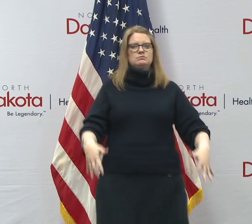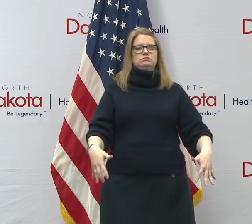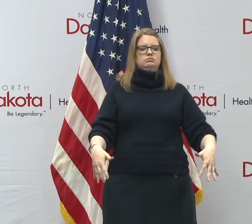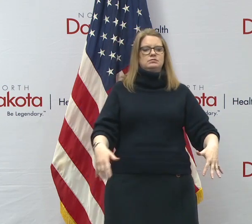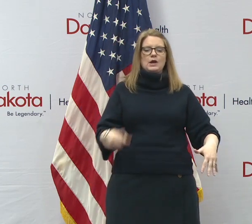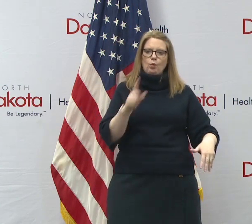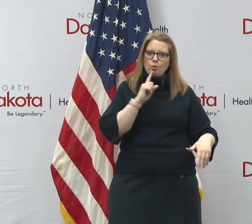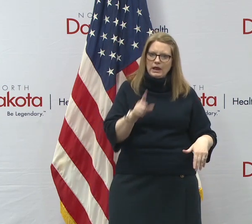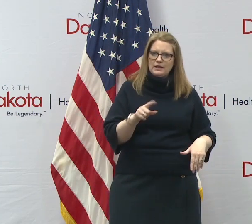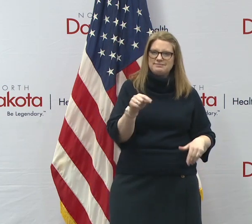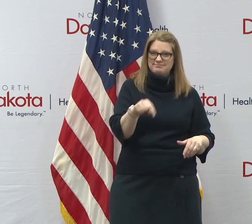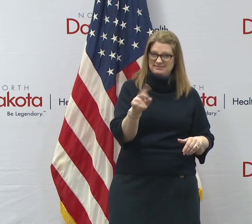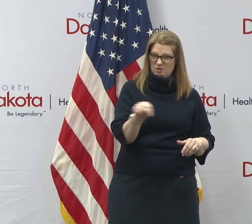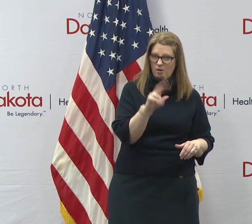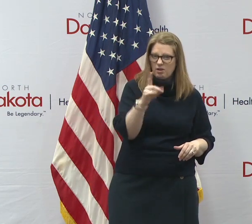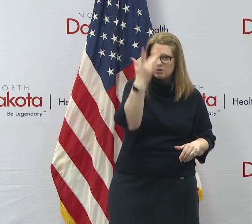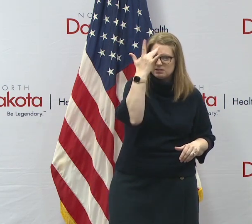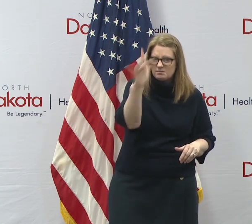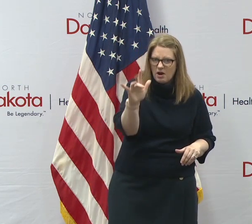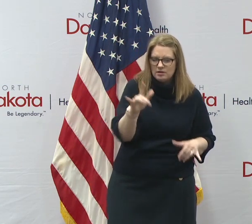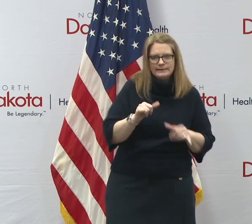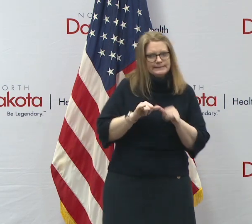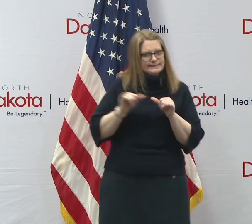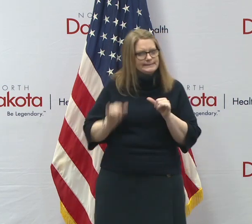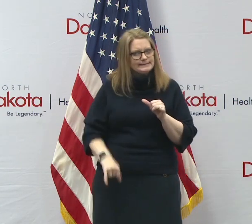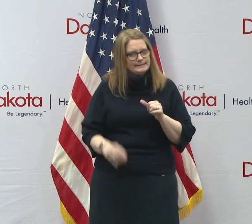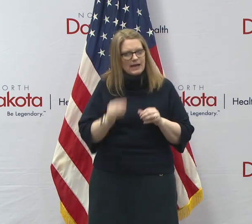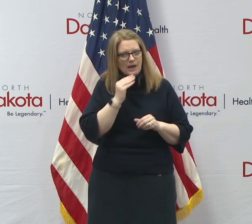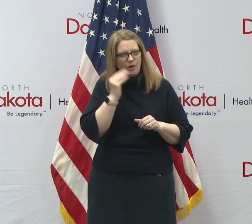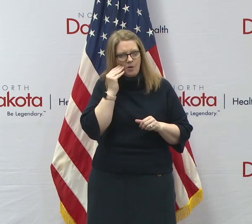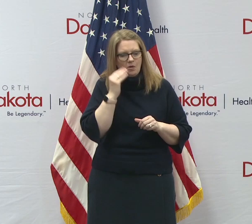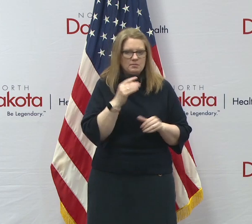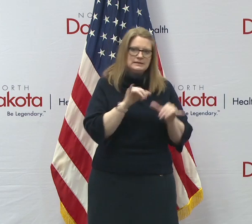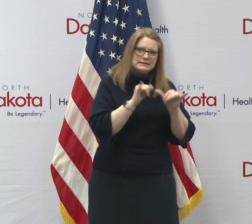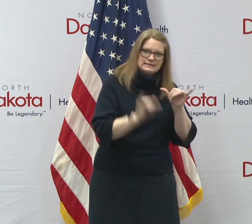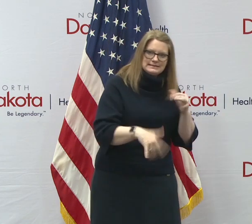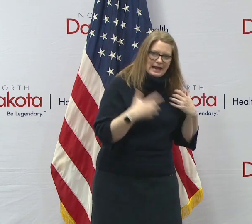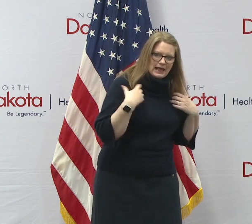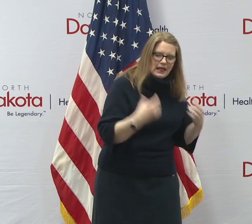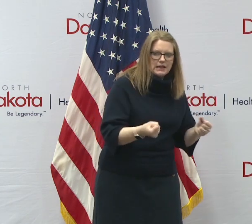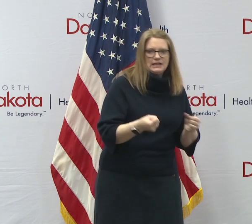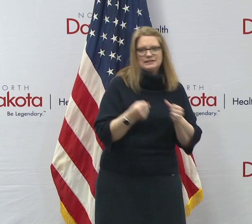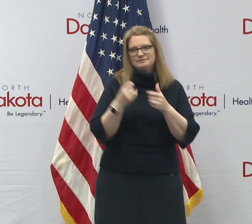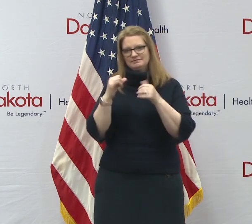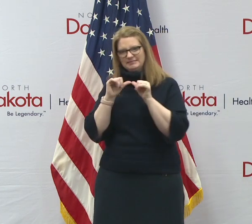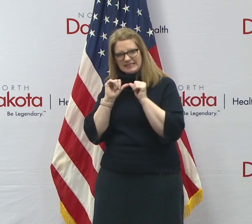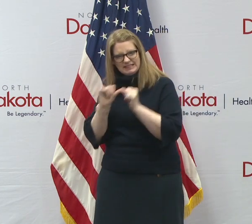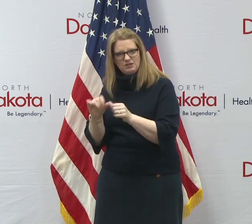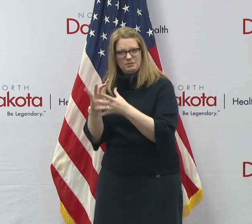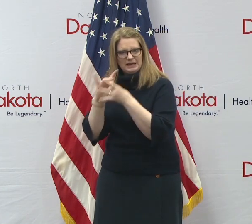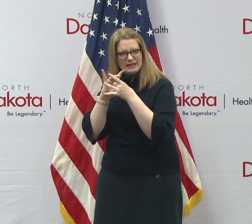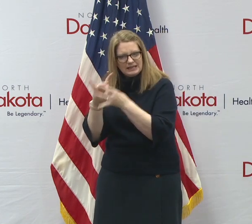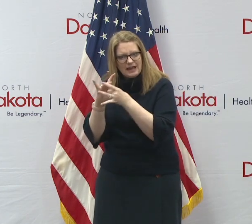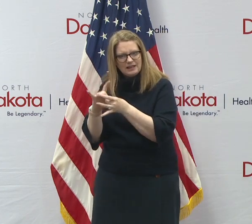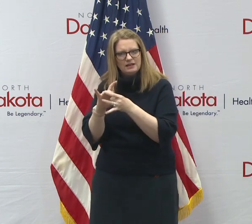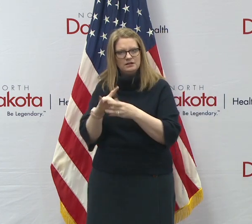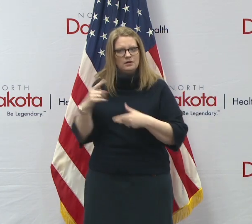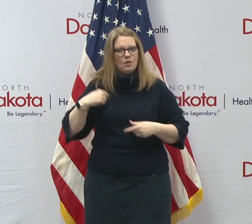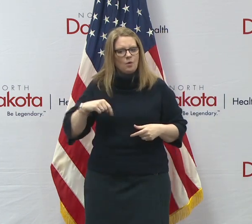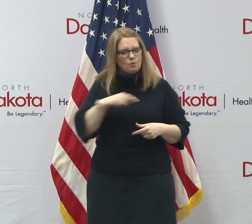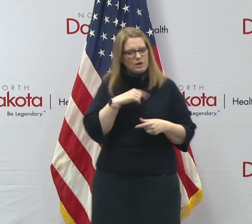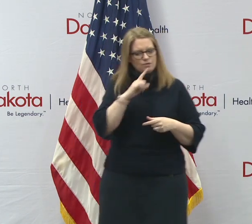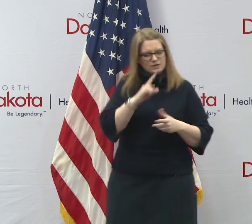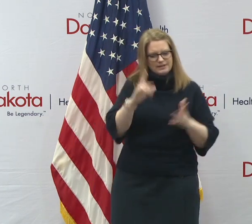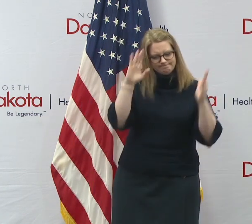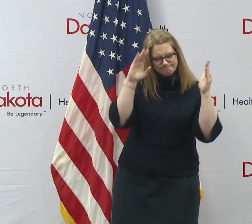about staying home and less absolutely necessary, uh, stay healthy, stay connected. Uh, we are taking smart targeted action to slow